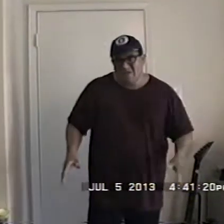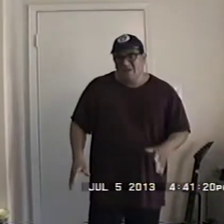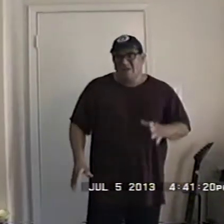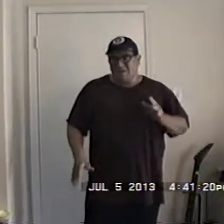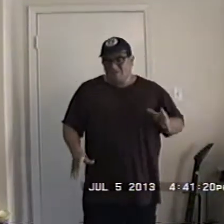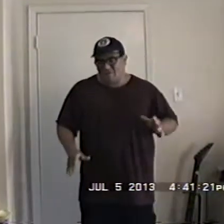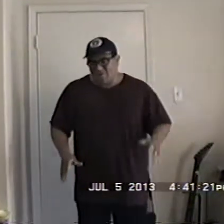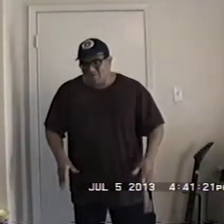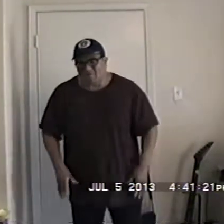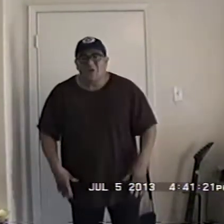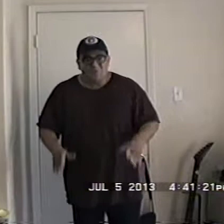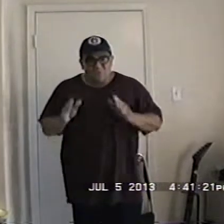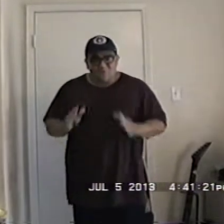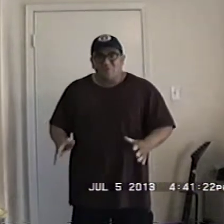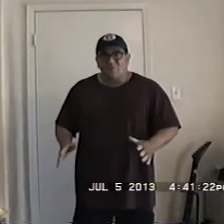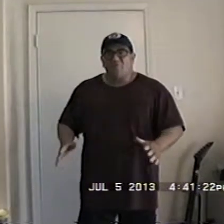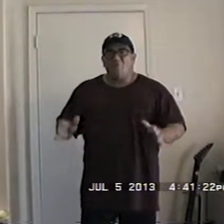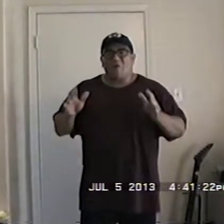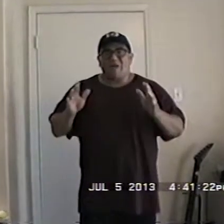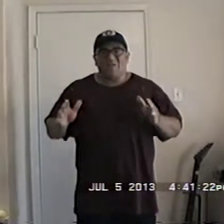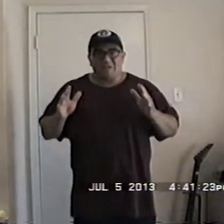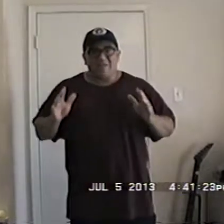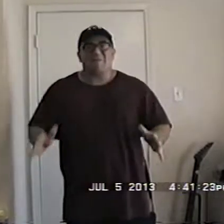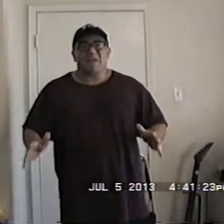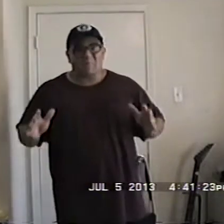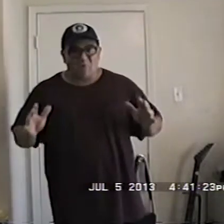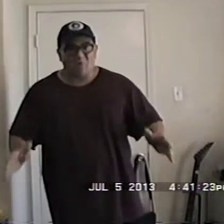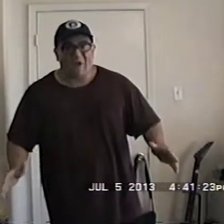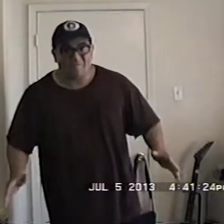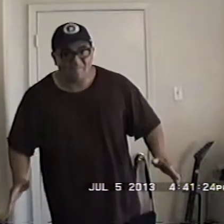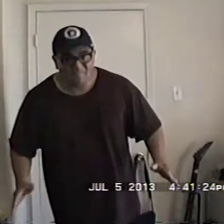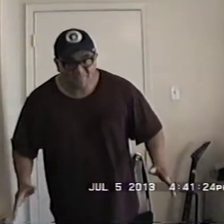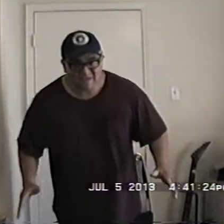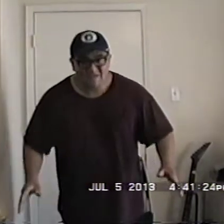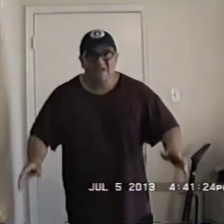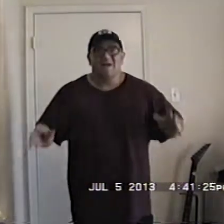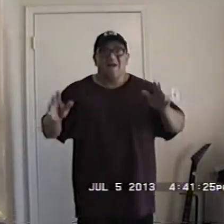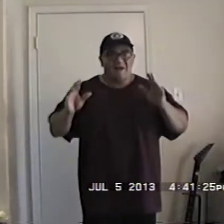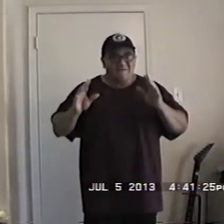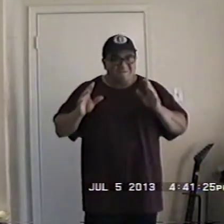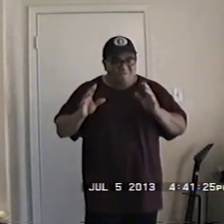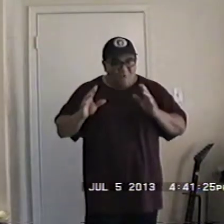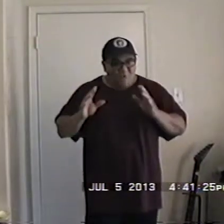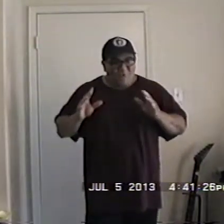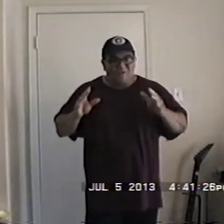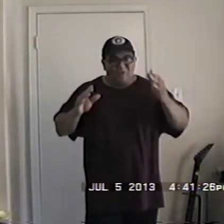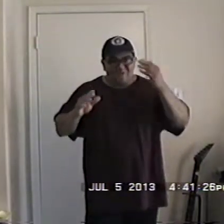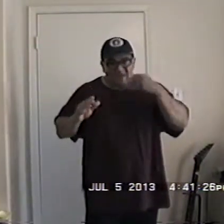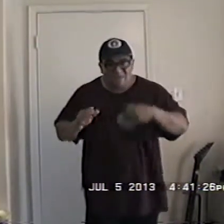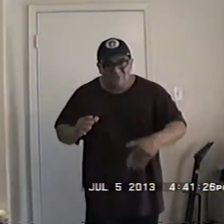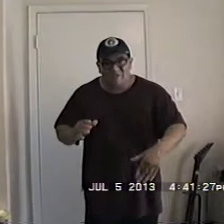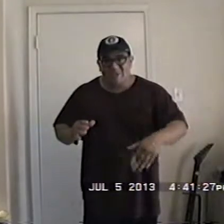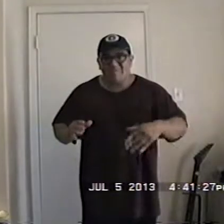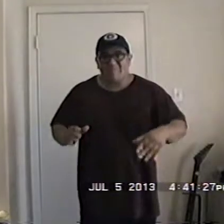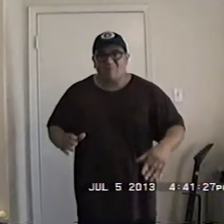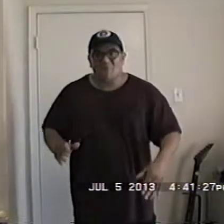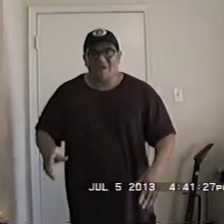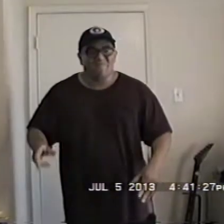here's the deal those of you who are in the MBA program or if you're going to enter an MBA program